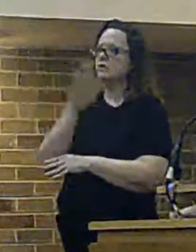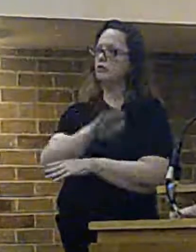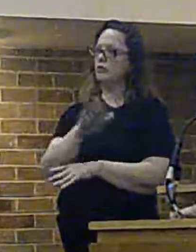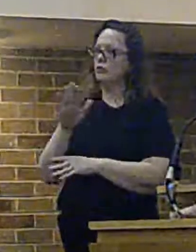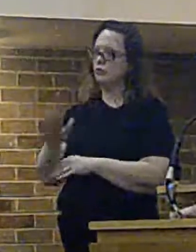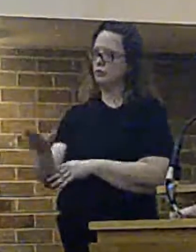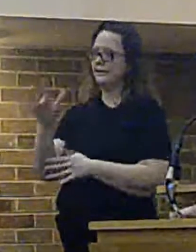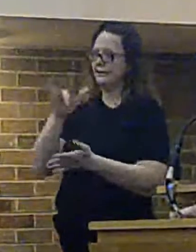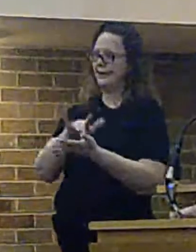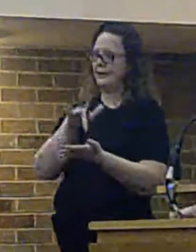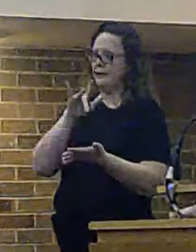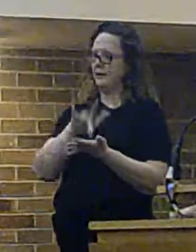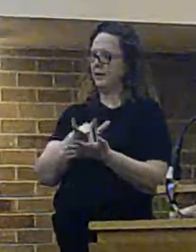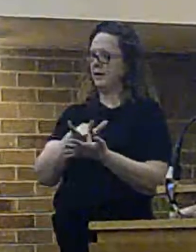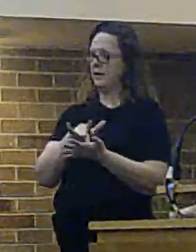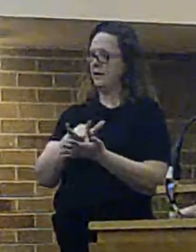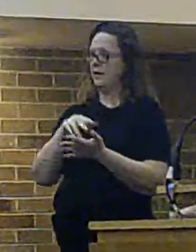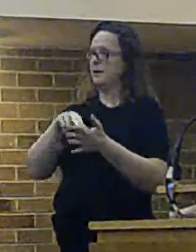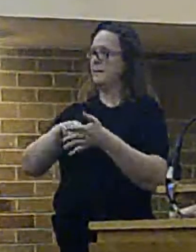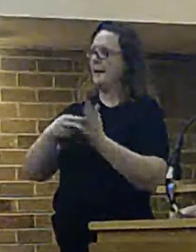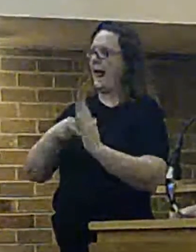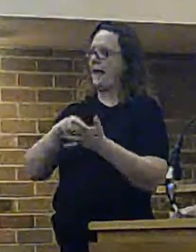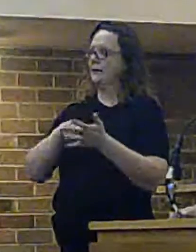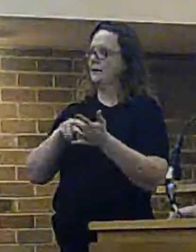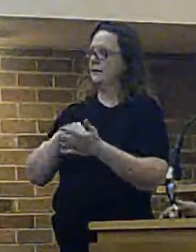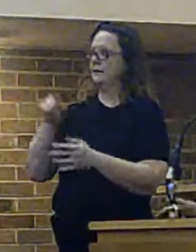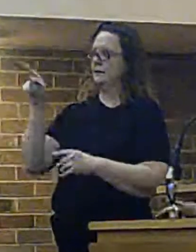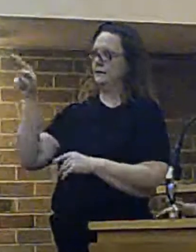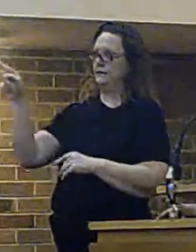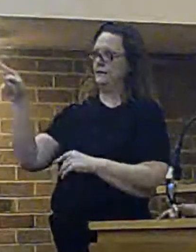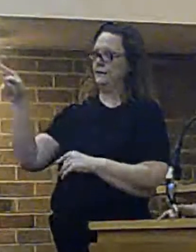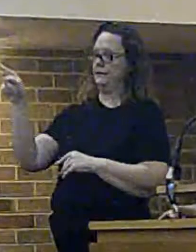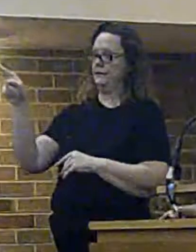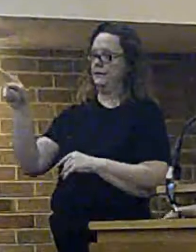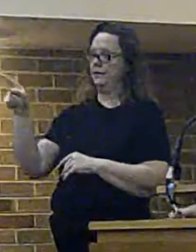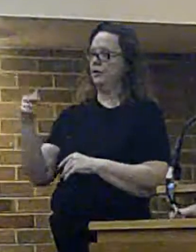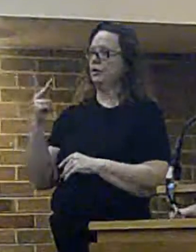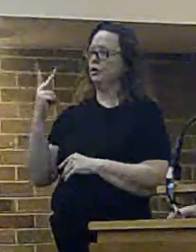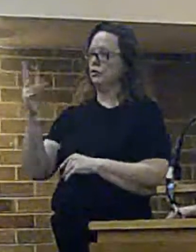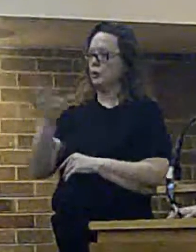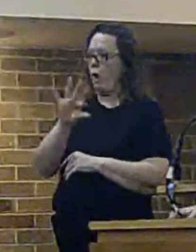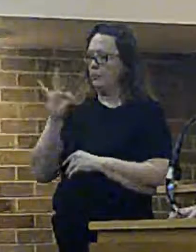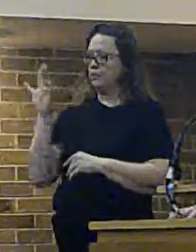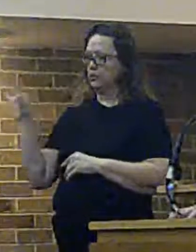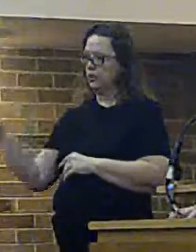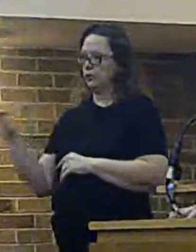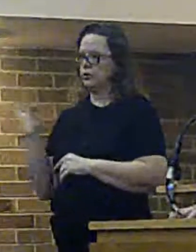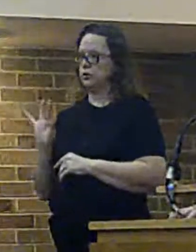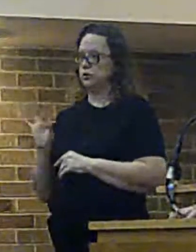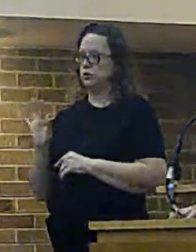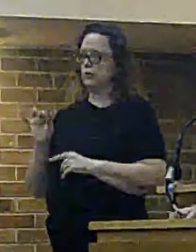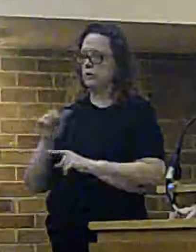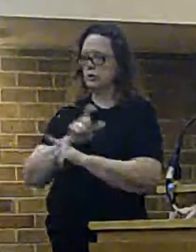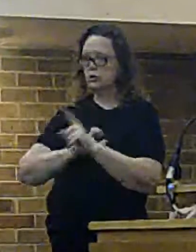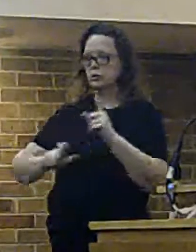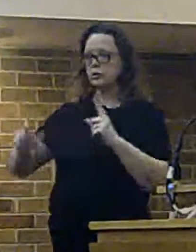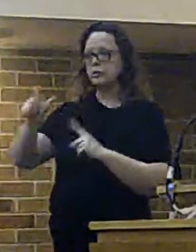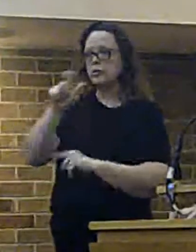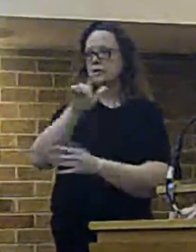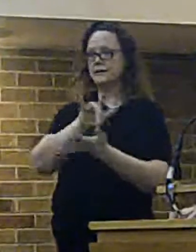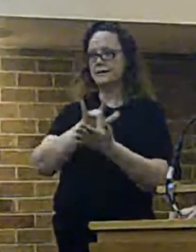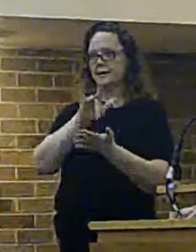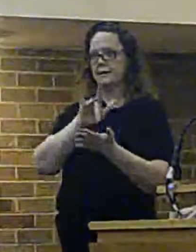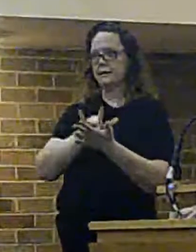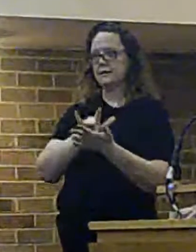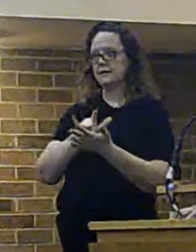plans, in the foyer demonstrate there's two options there clearly. The community centre, there is